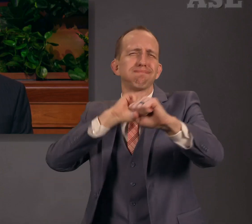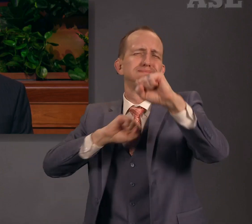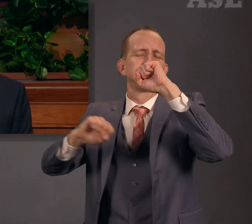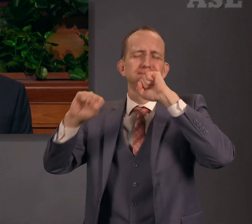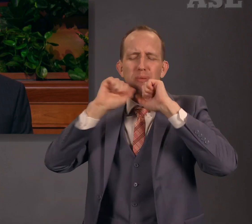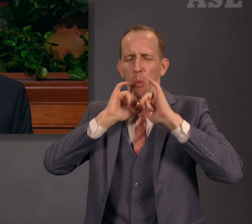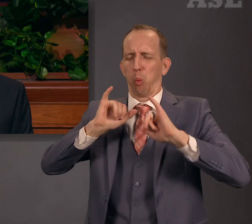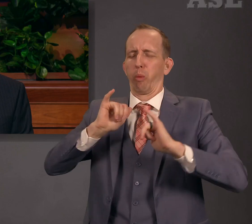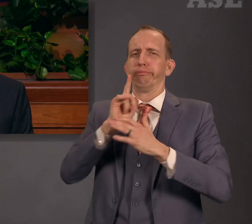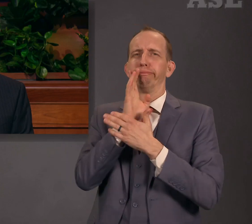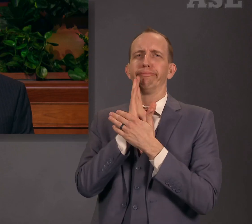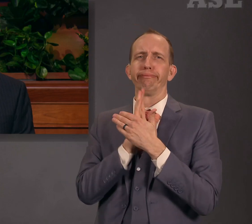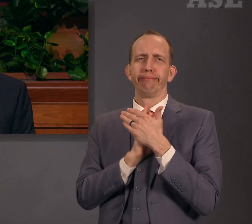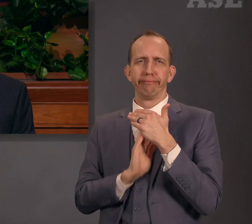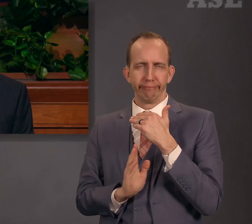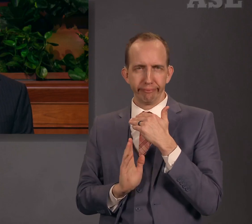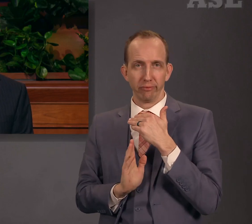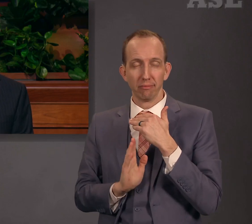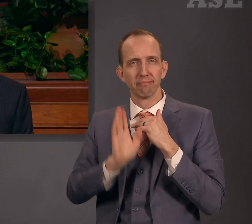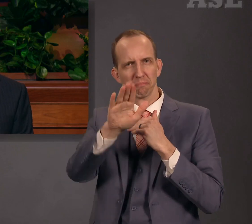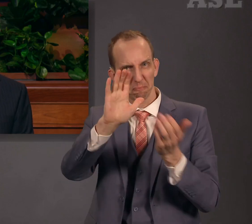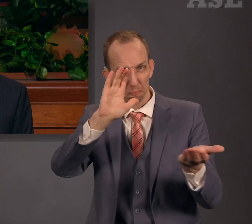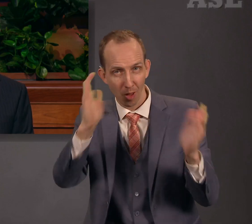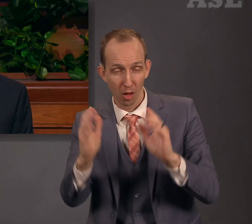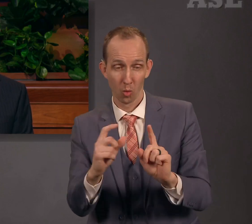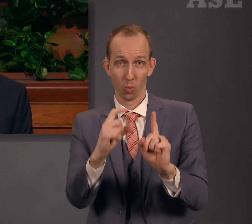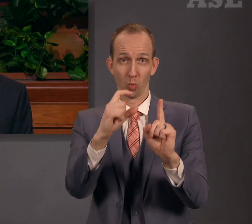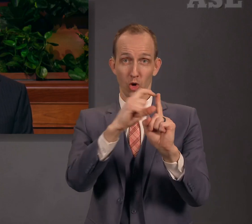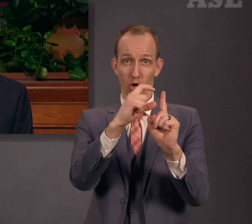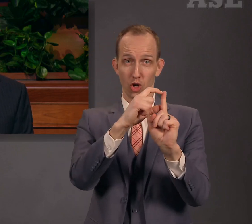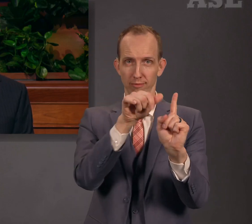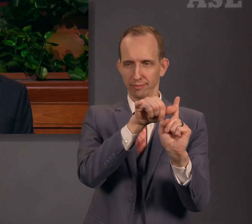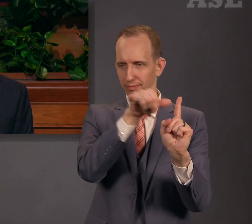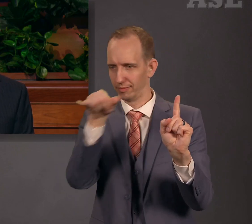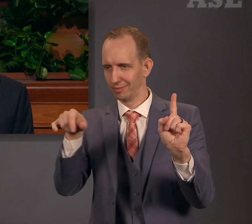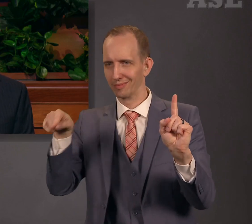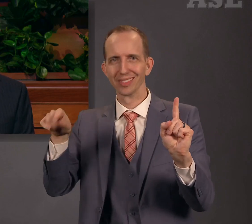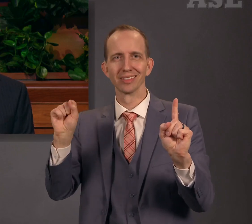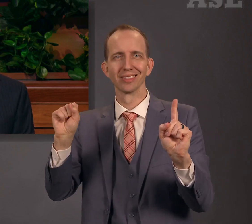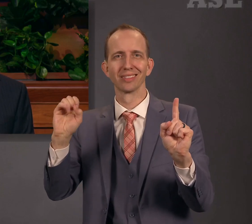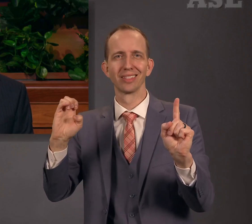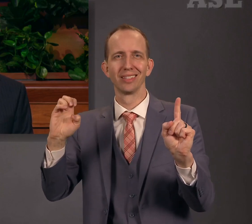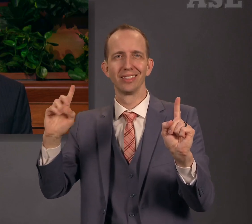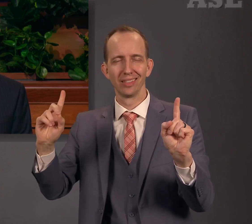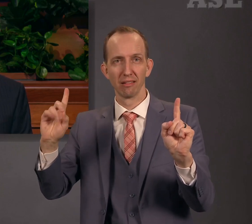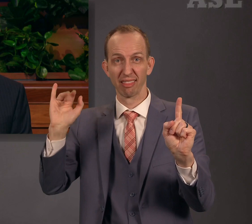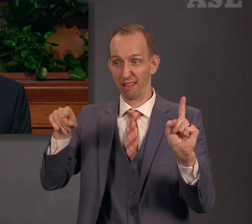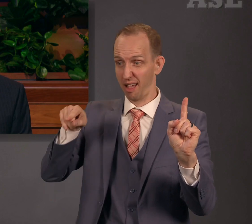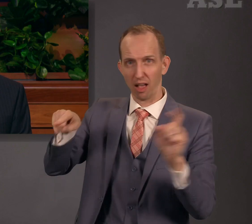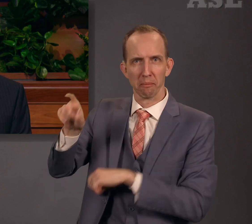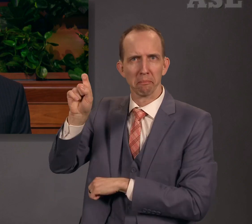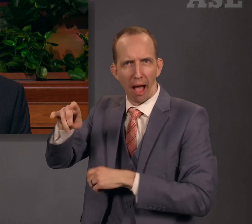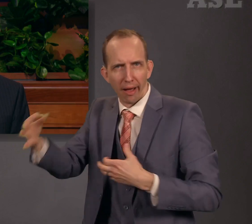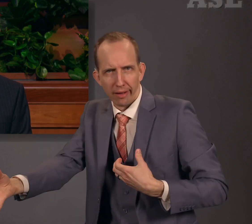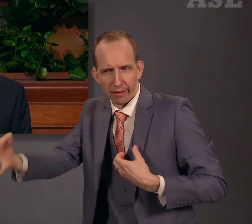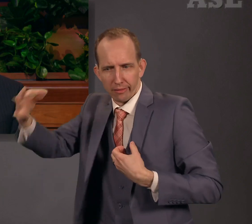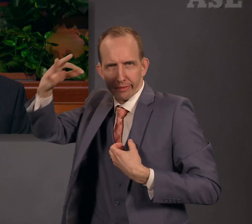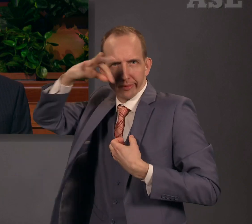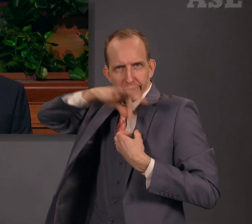In his instruction, he compared the word to a seed that must be planted and nourished, and